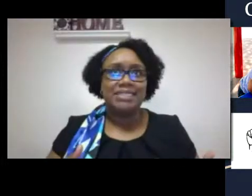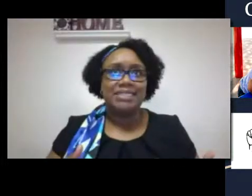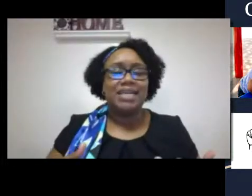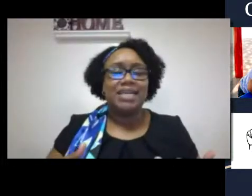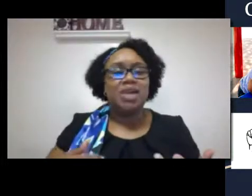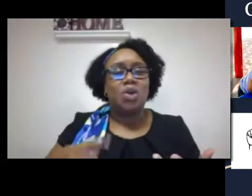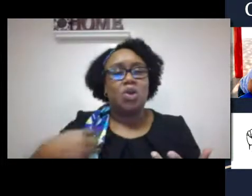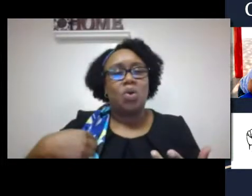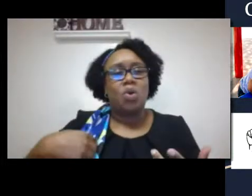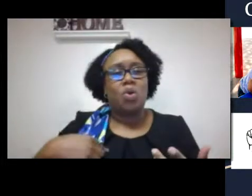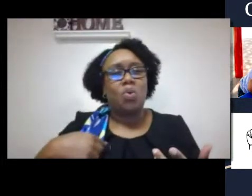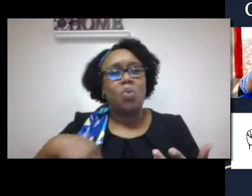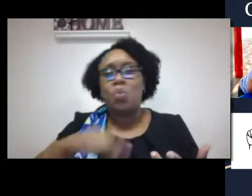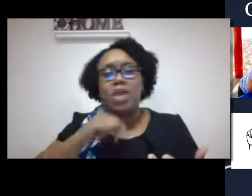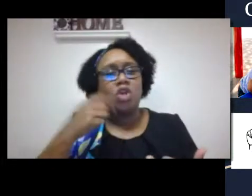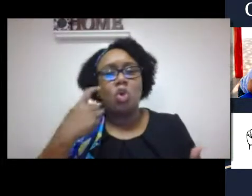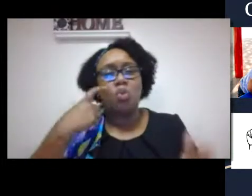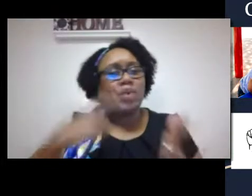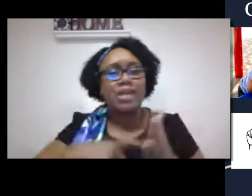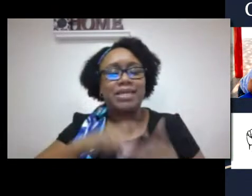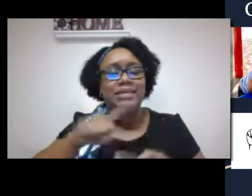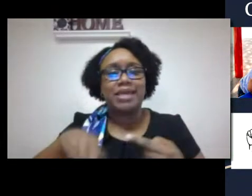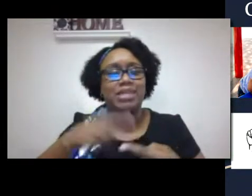We do.